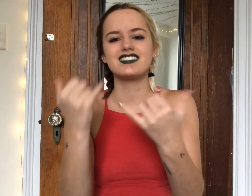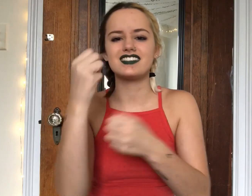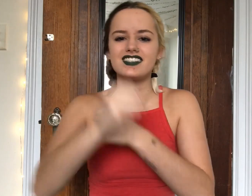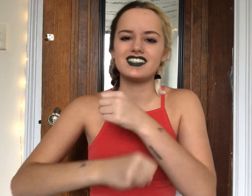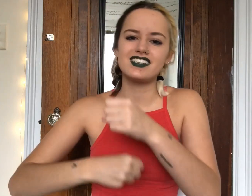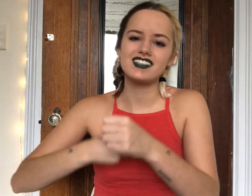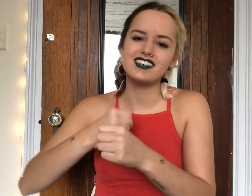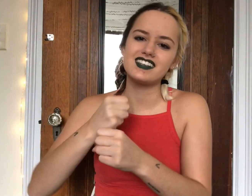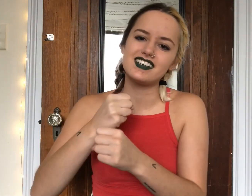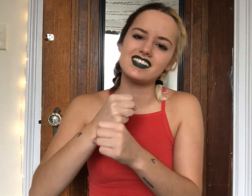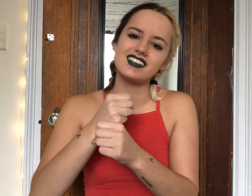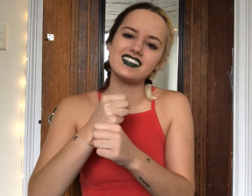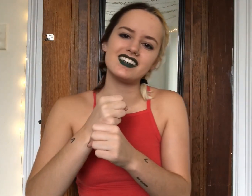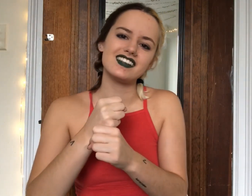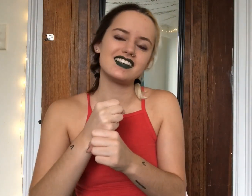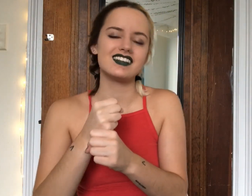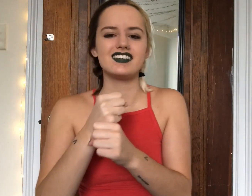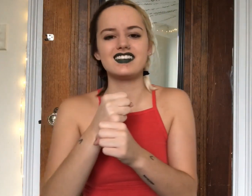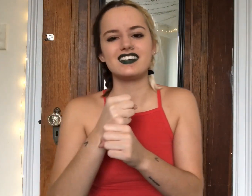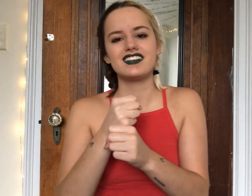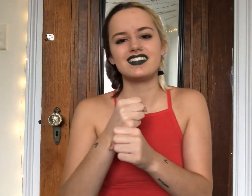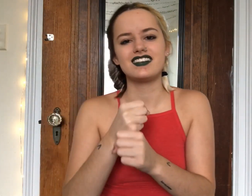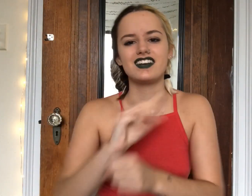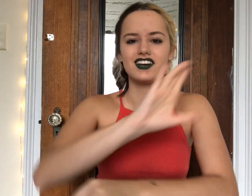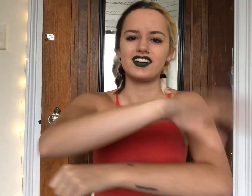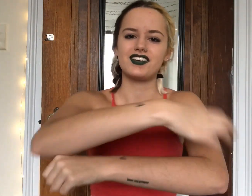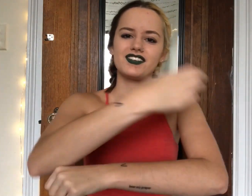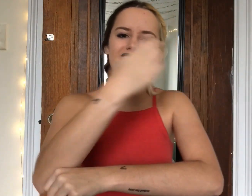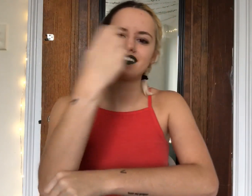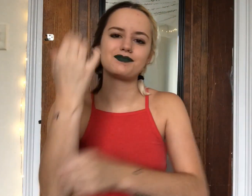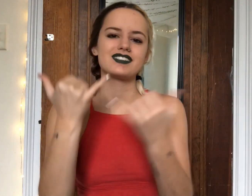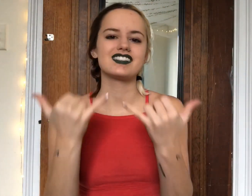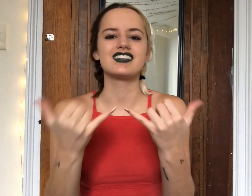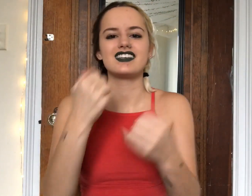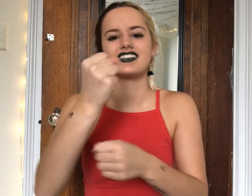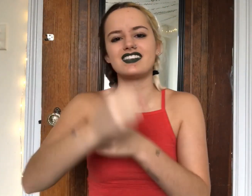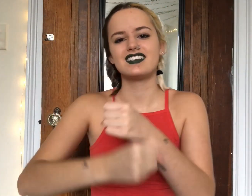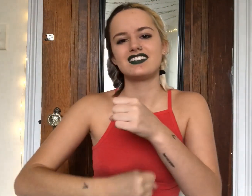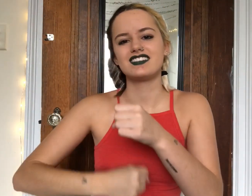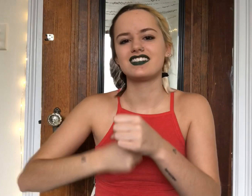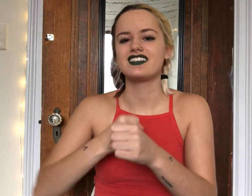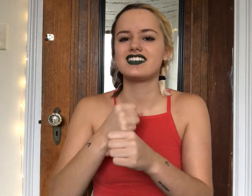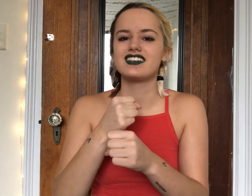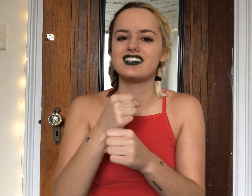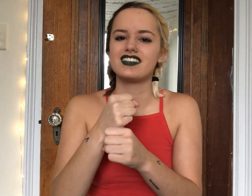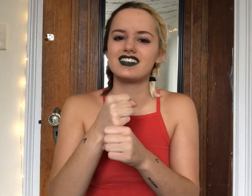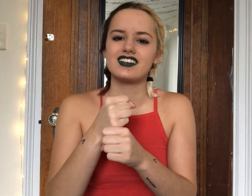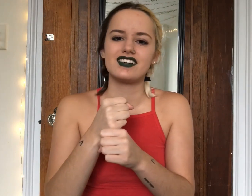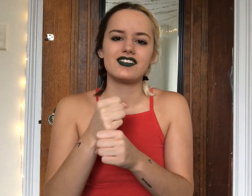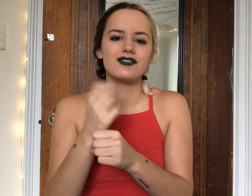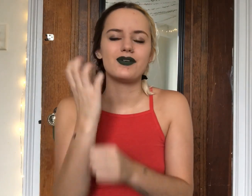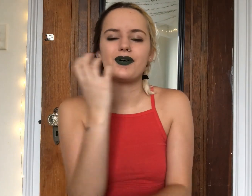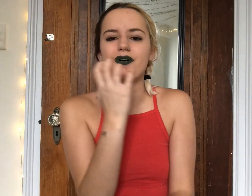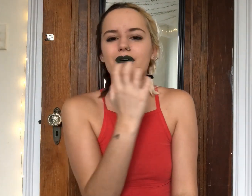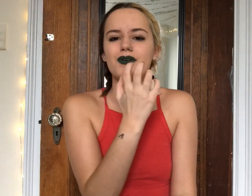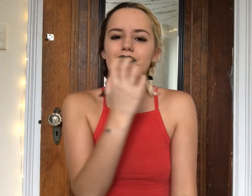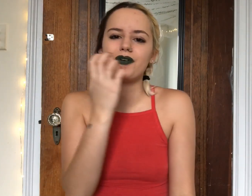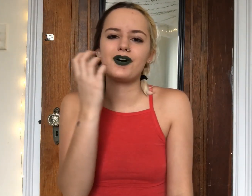Year Christmas This Year Oh, Oh,